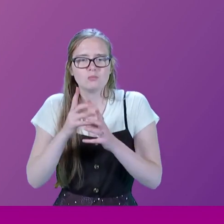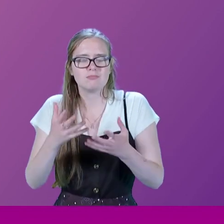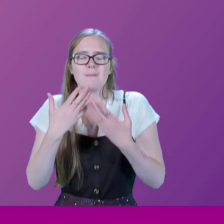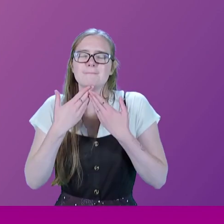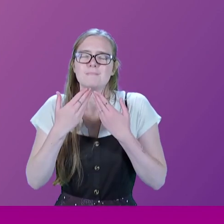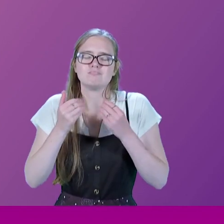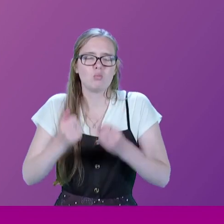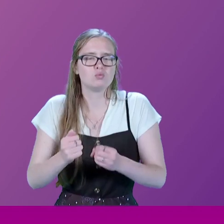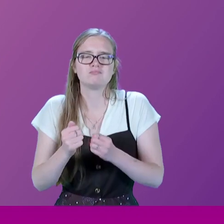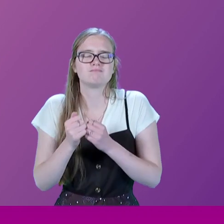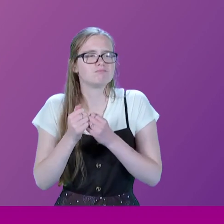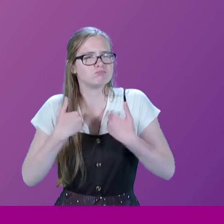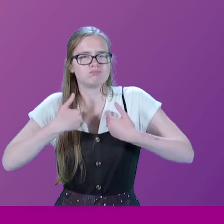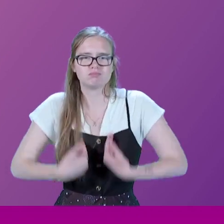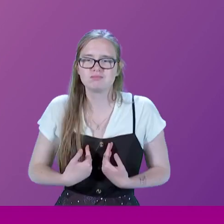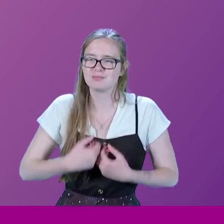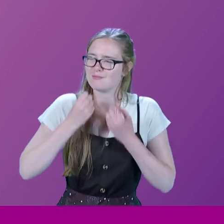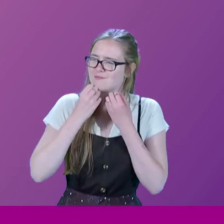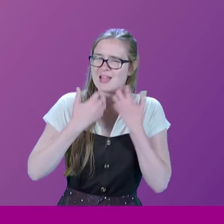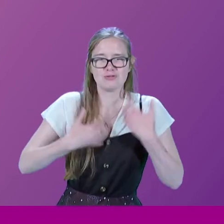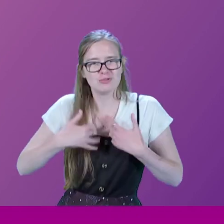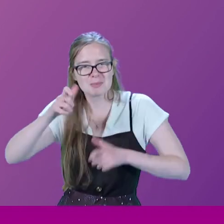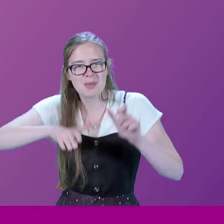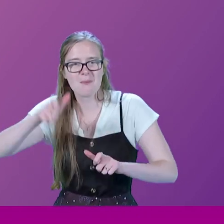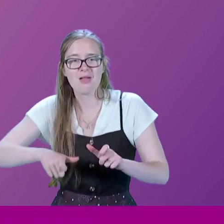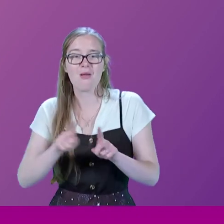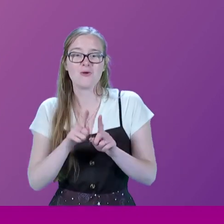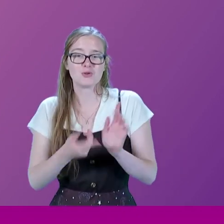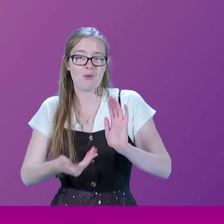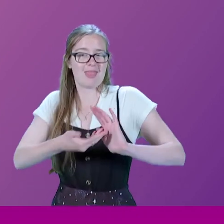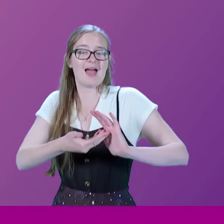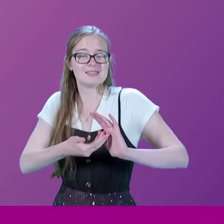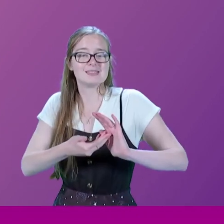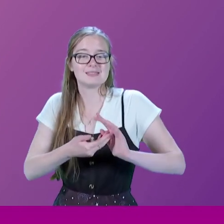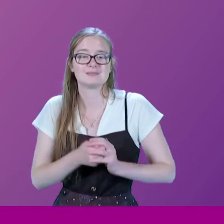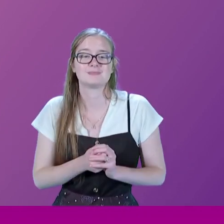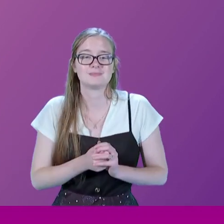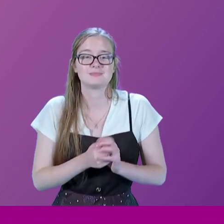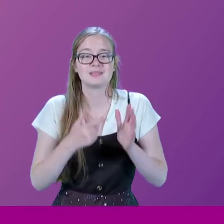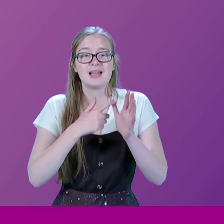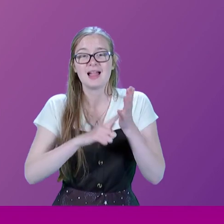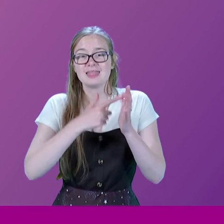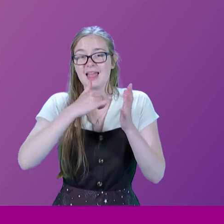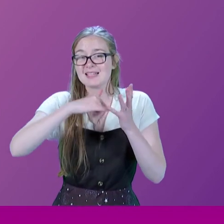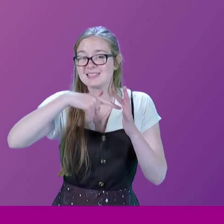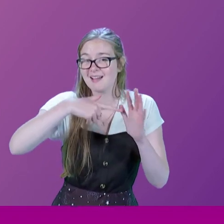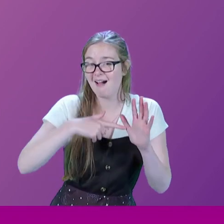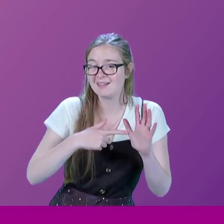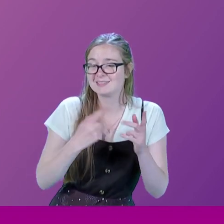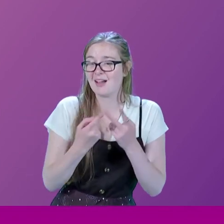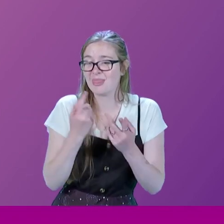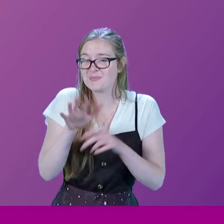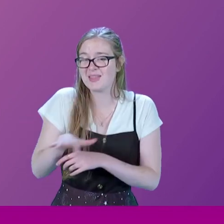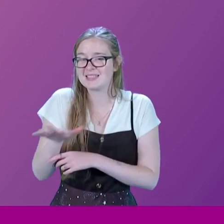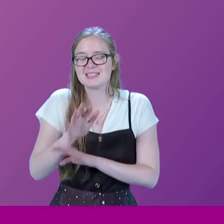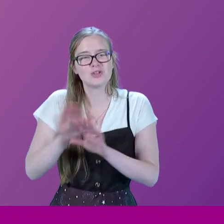most tenacious and fascinating people. And perhaps one other I would mention is Alaska. And